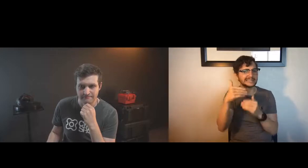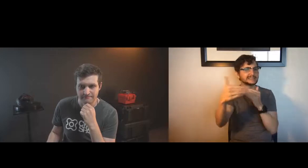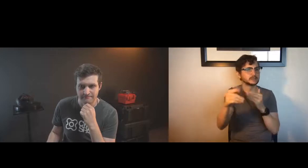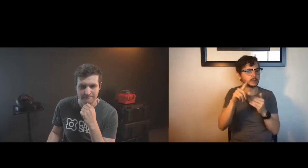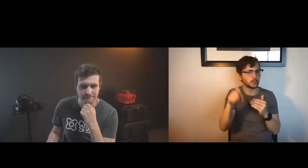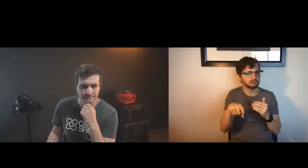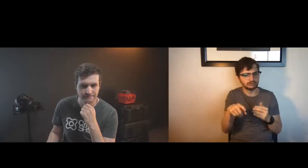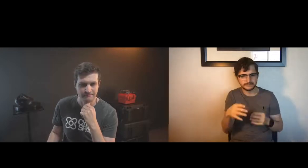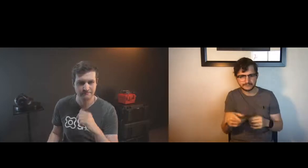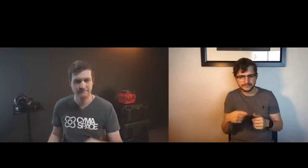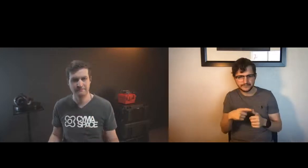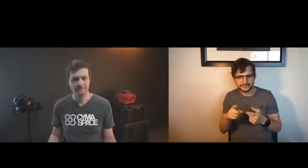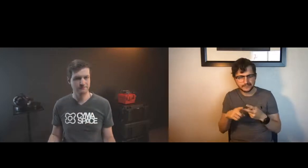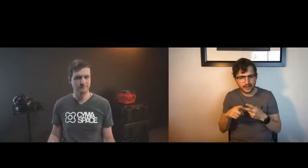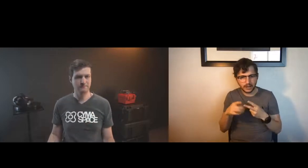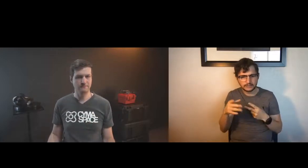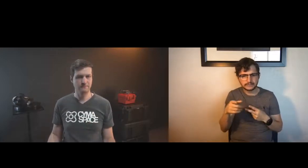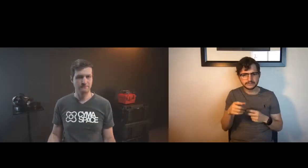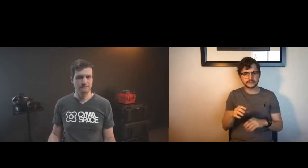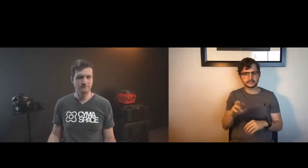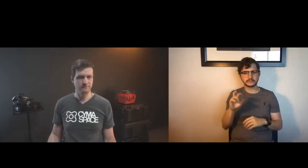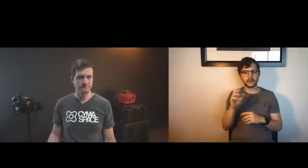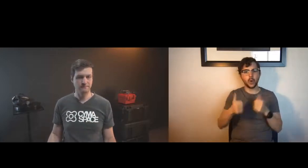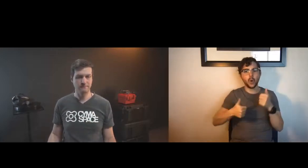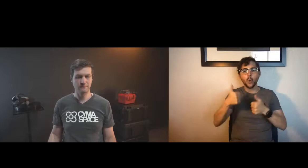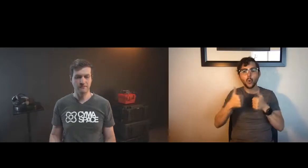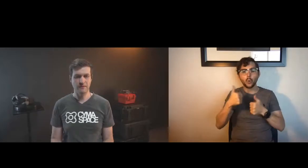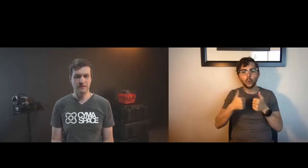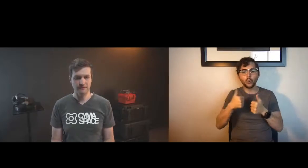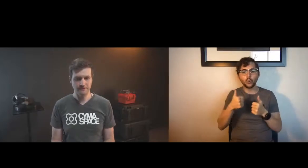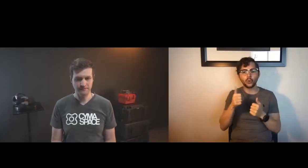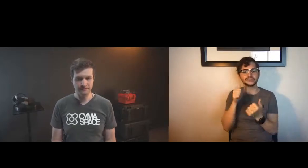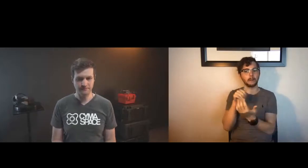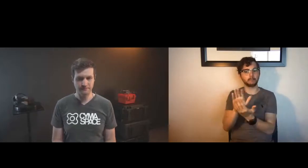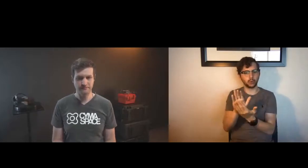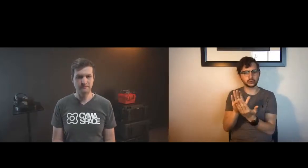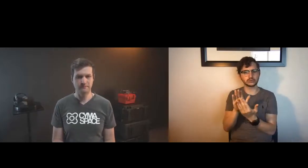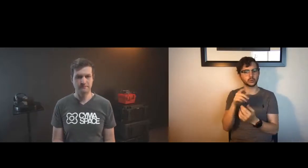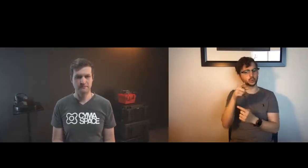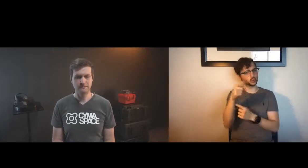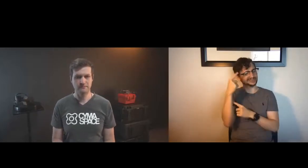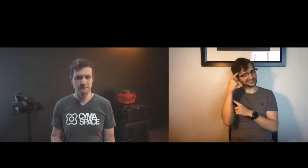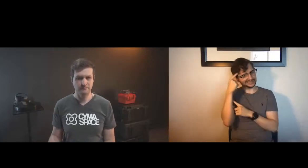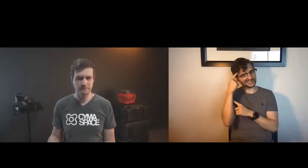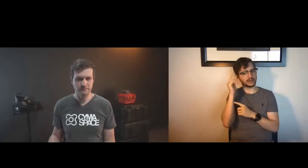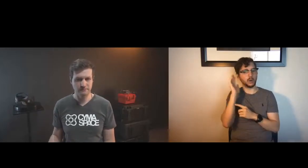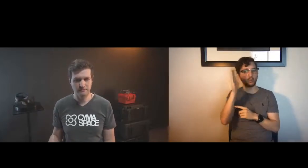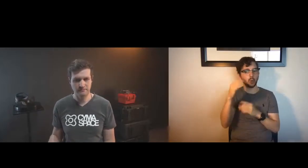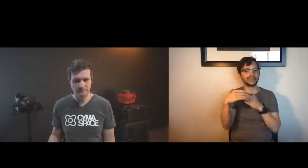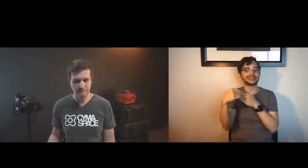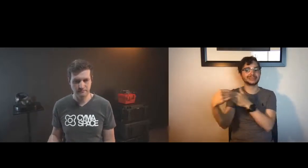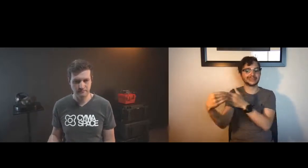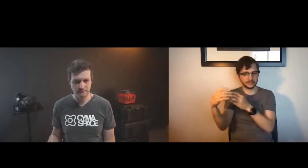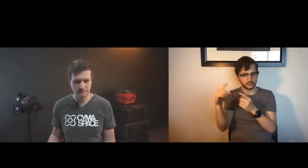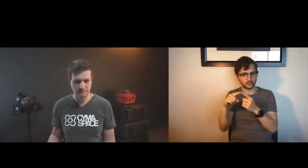let's move on to the second question in the q a which approaches do you